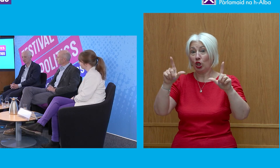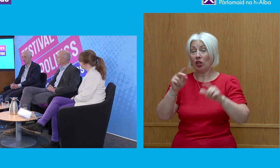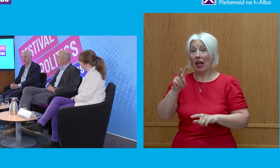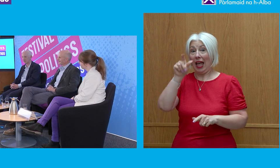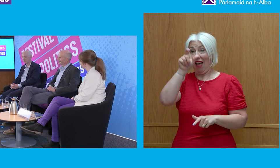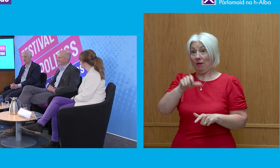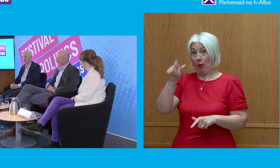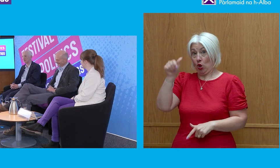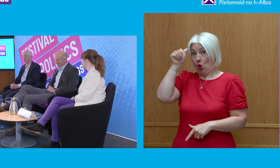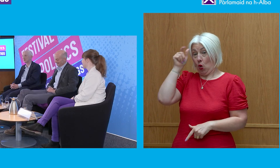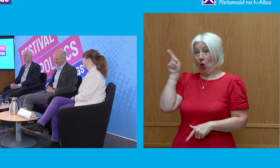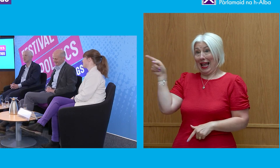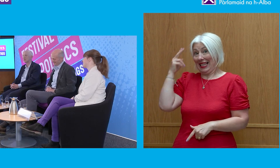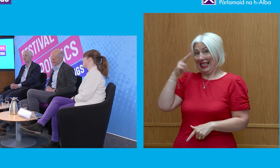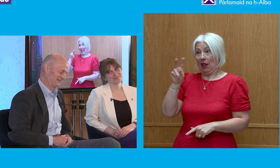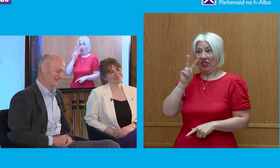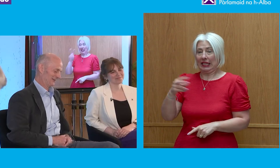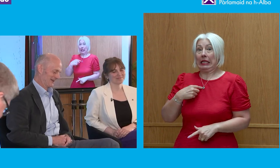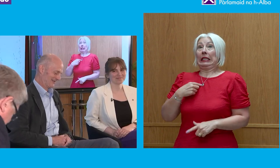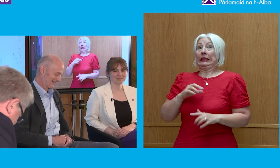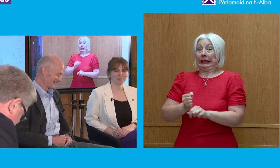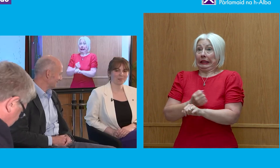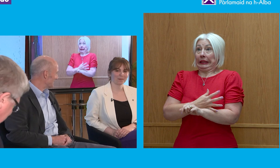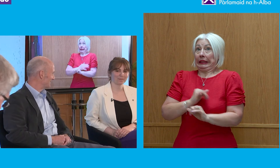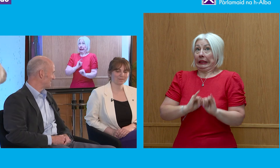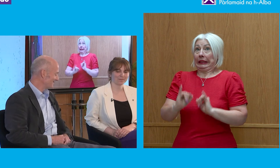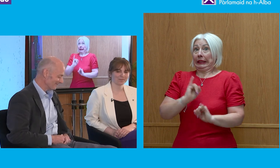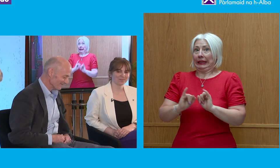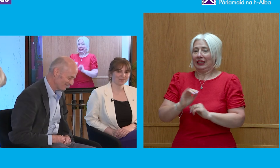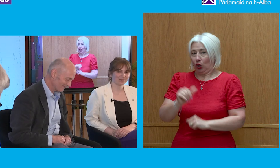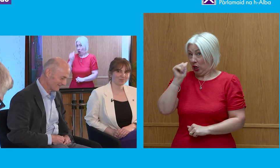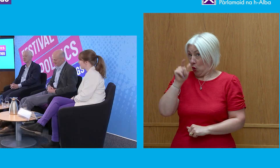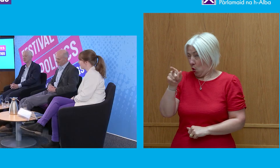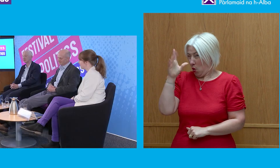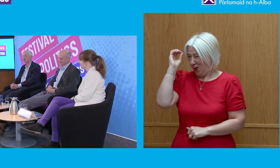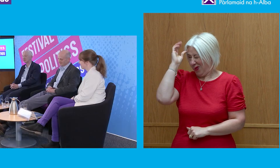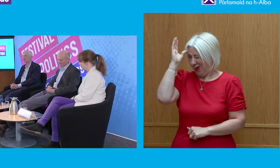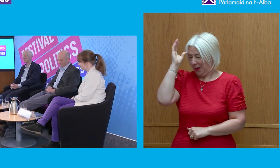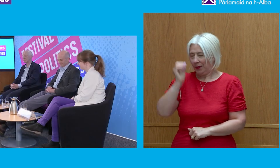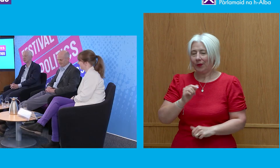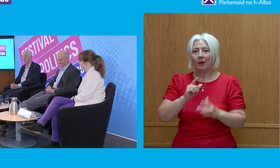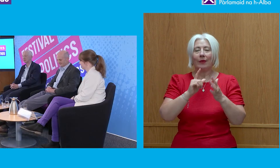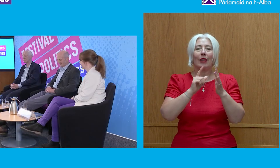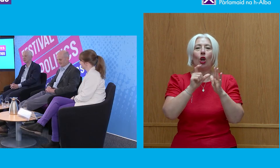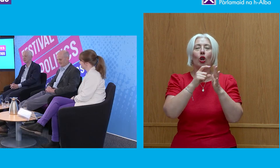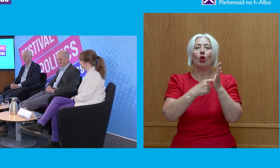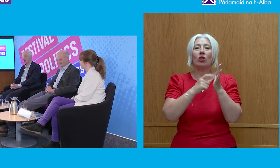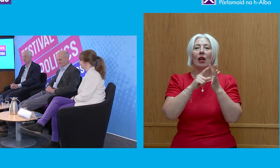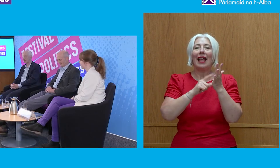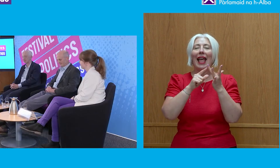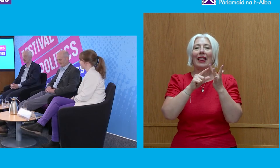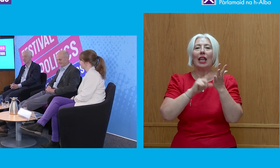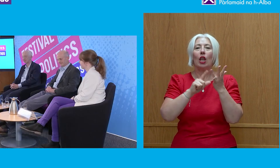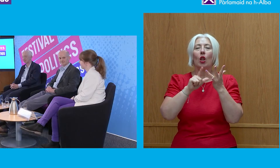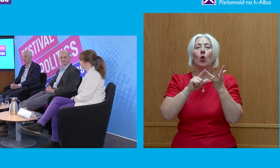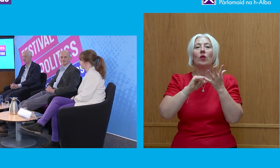because he knows. And finally, Dr Ellie Luce, who joins us from the John Smith Centre, which she started